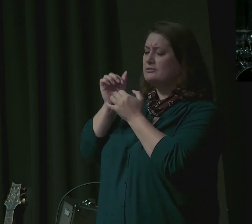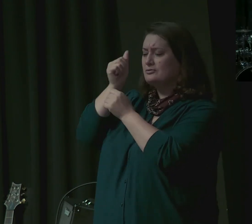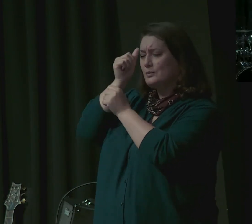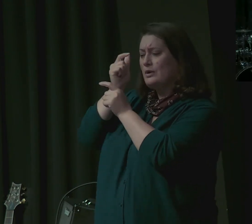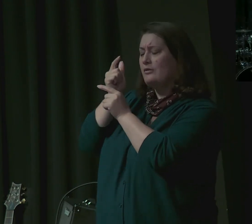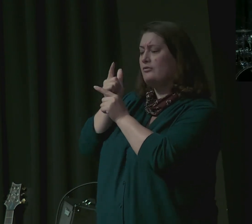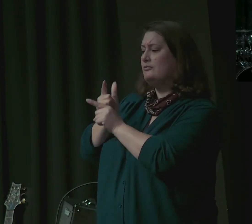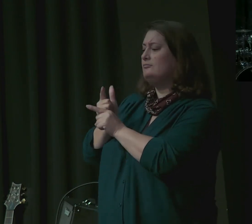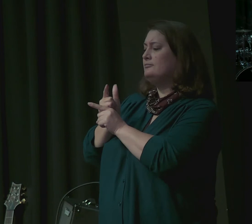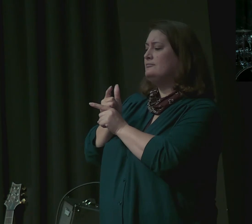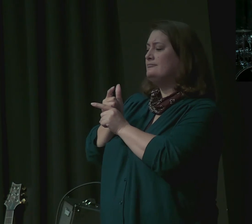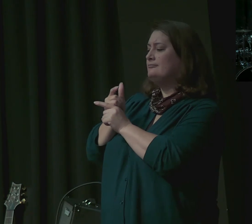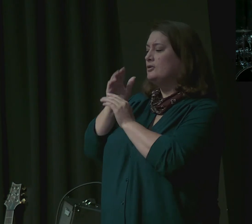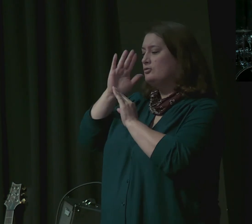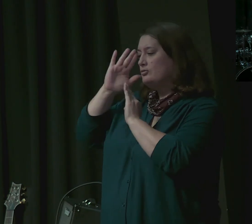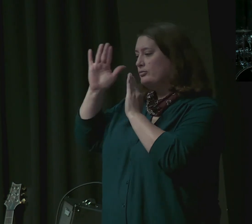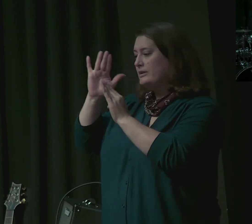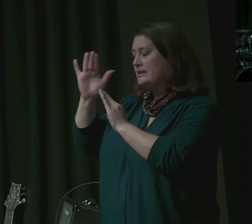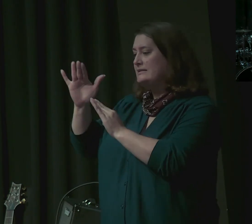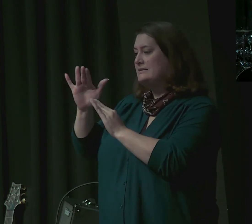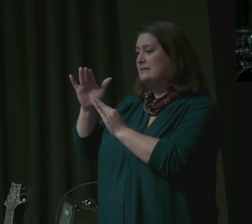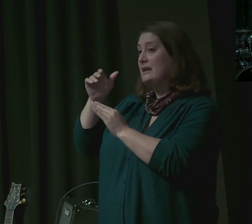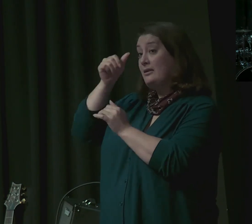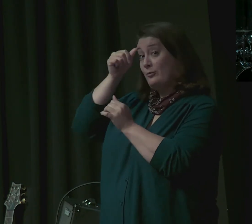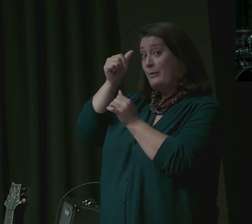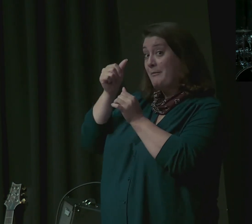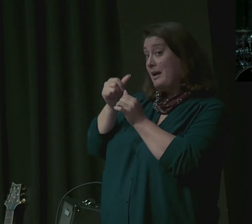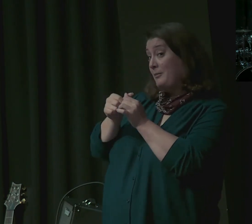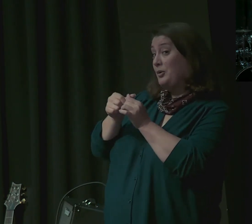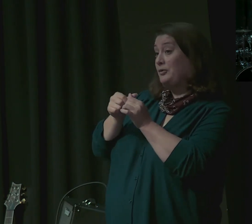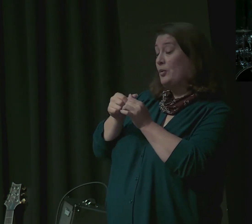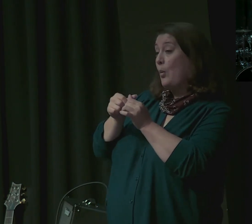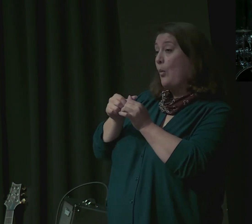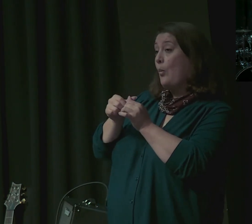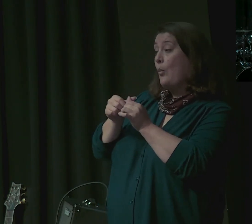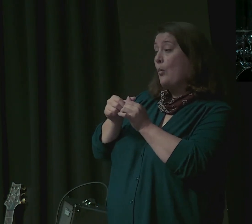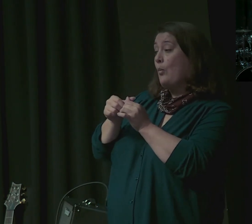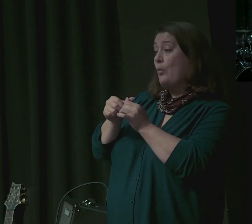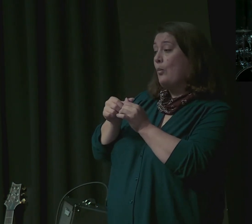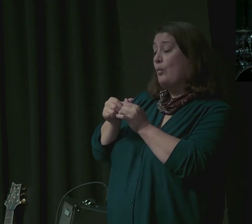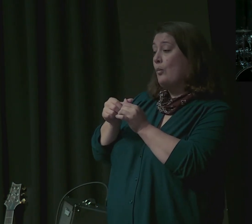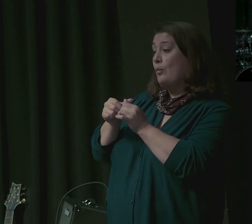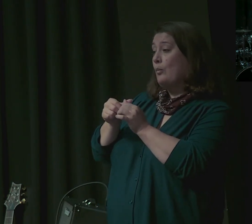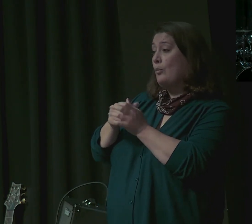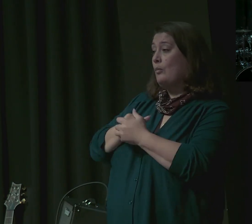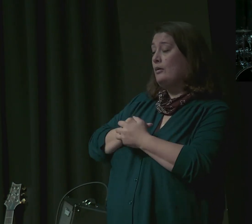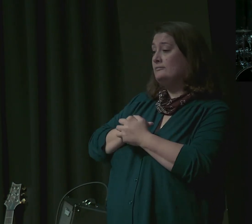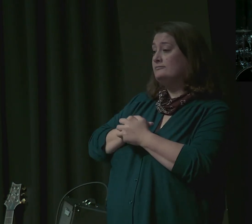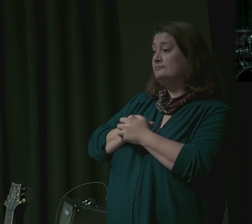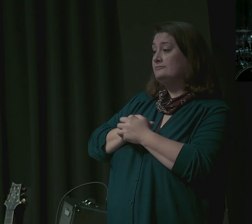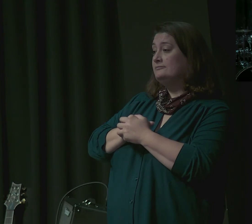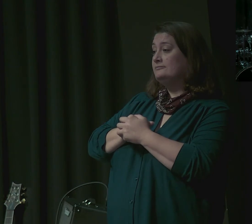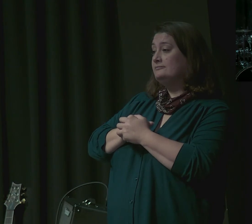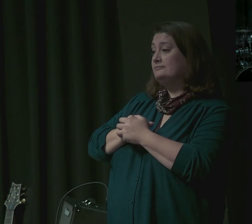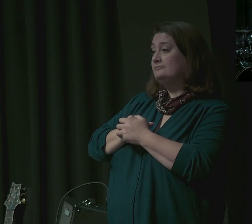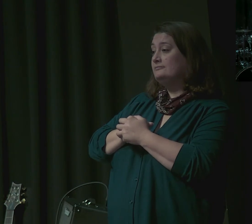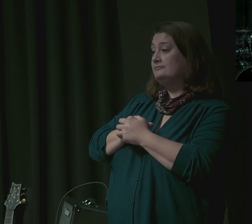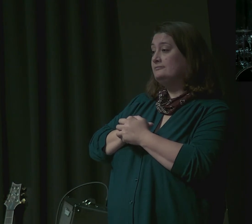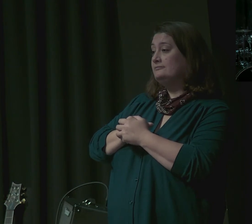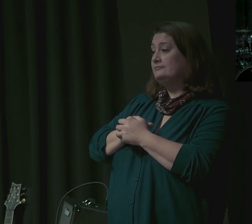greets him and then seems to remember. You shouldn't know him. And addresses him as